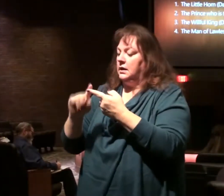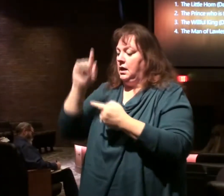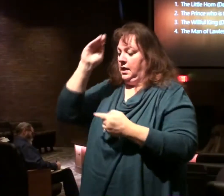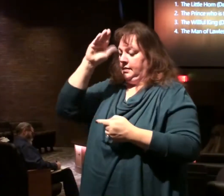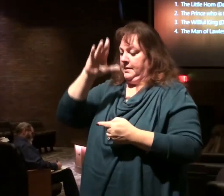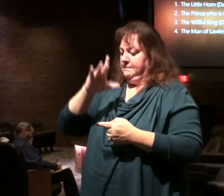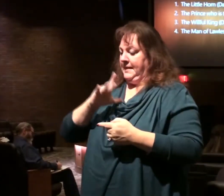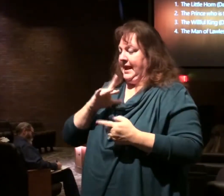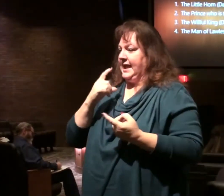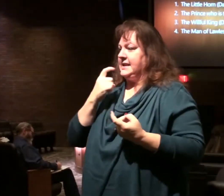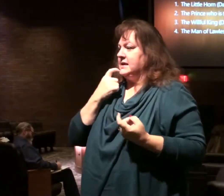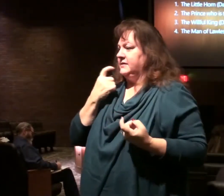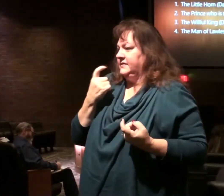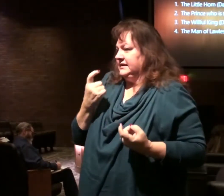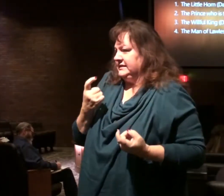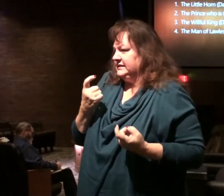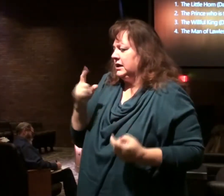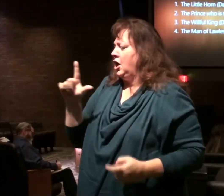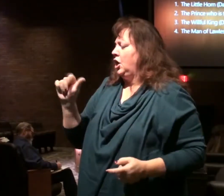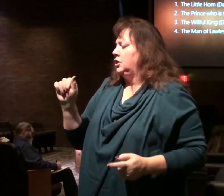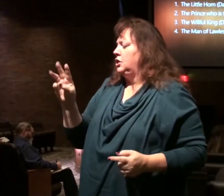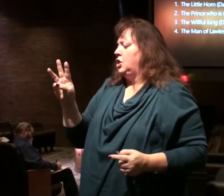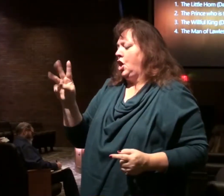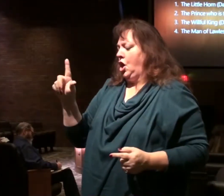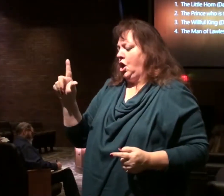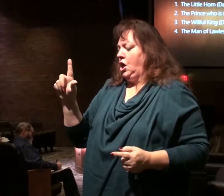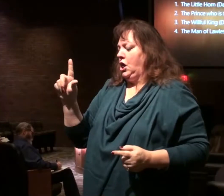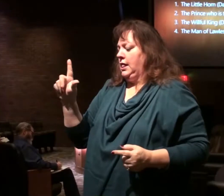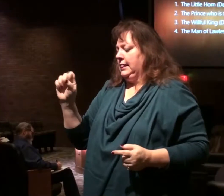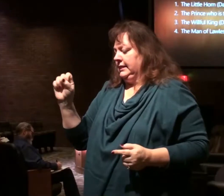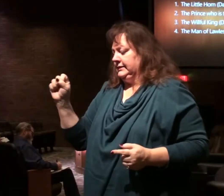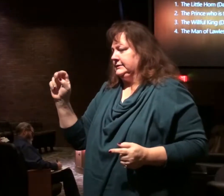The man of lawlessness is like it's characterized